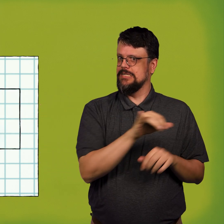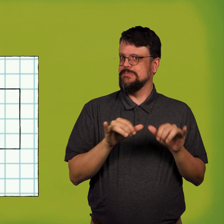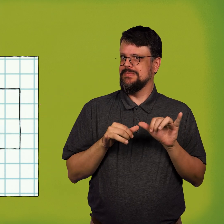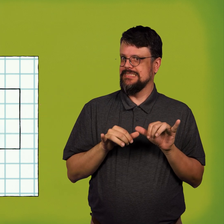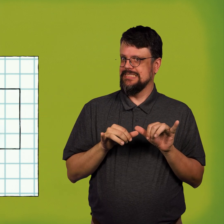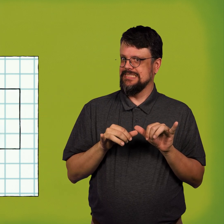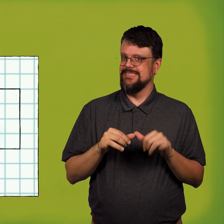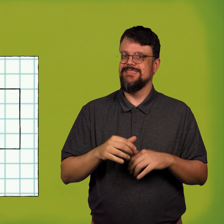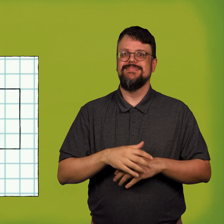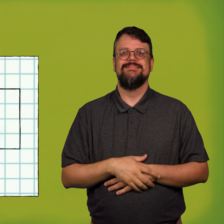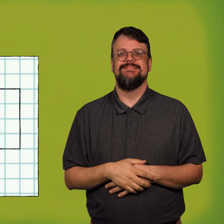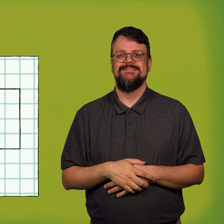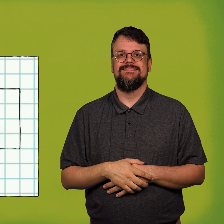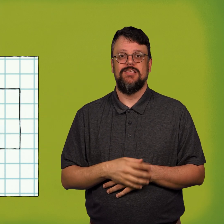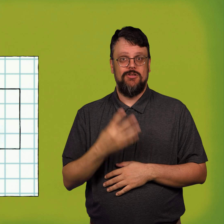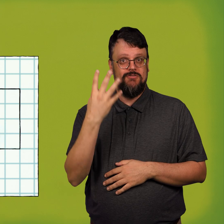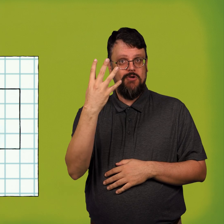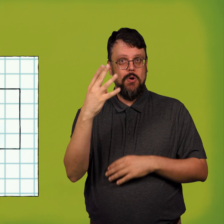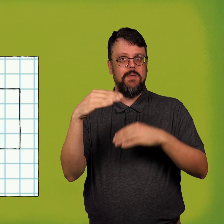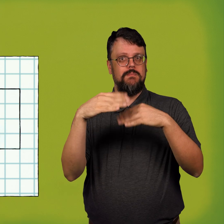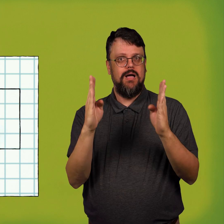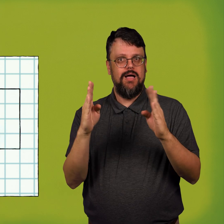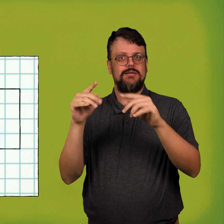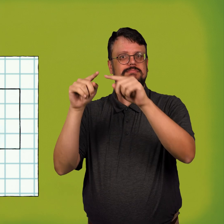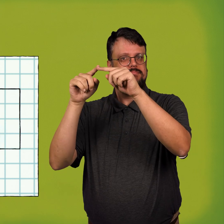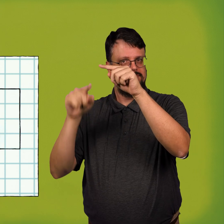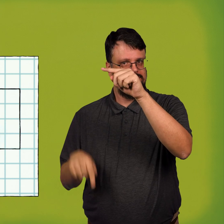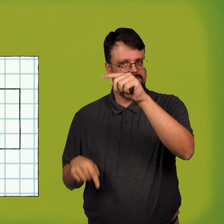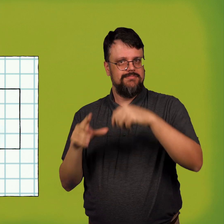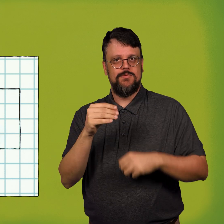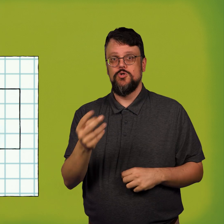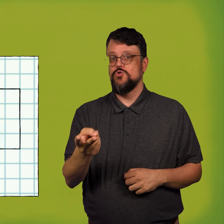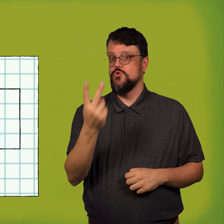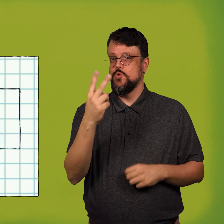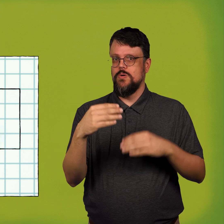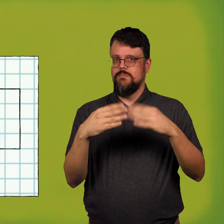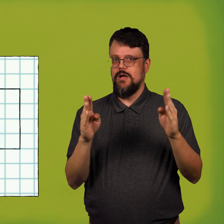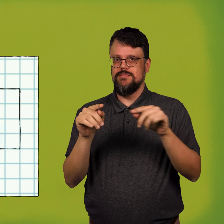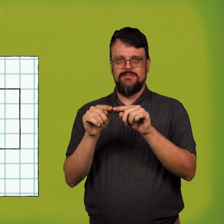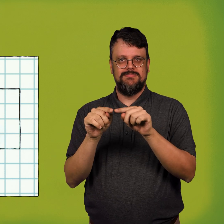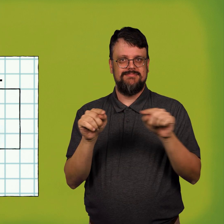same size. Four boxes long, and two boxes wide.